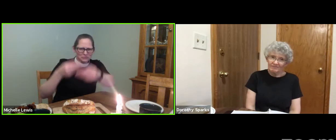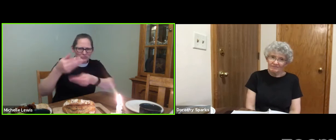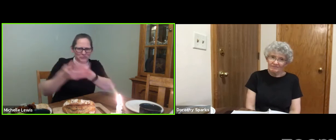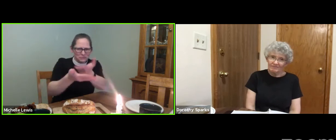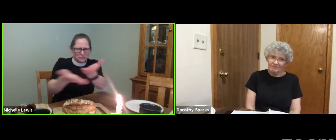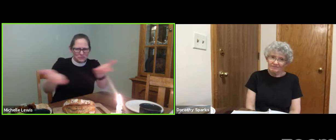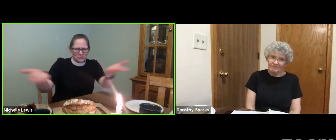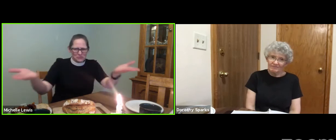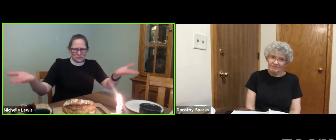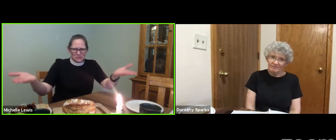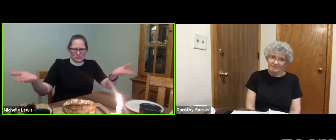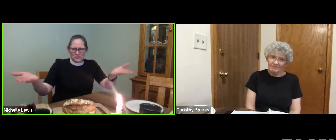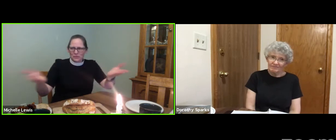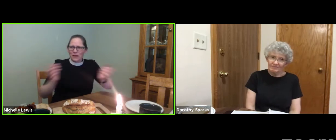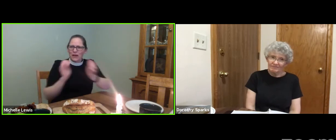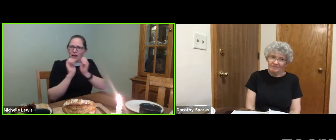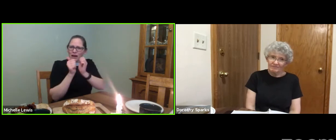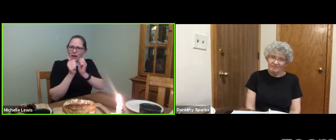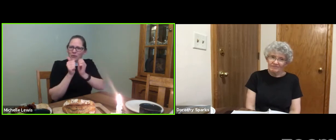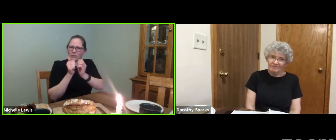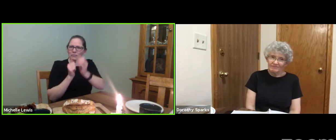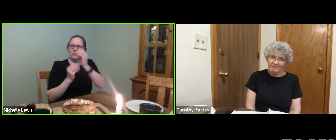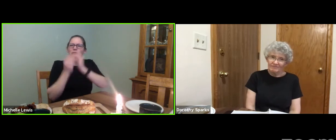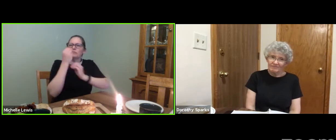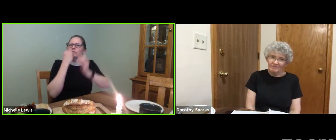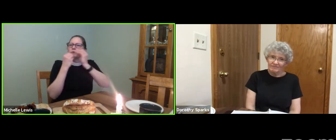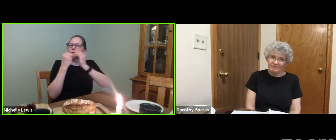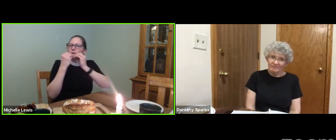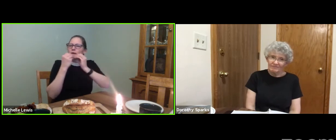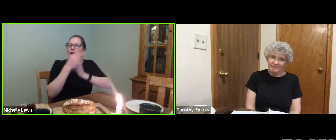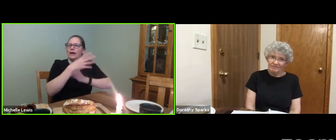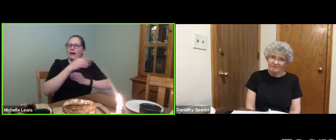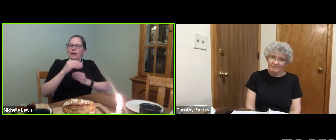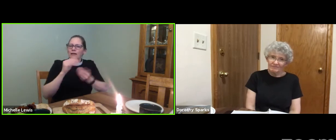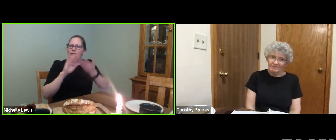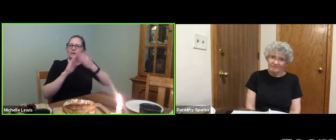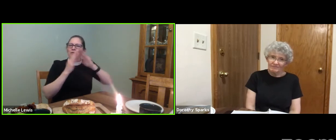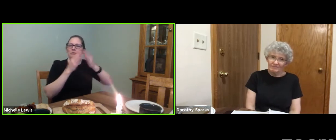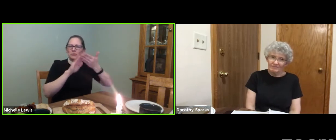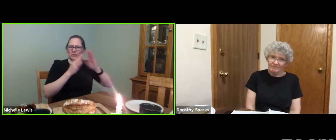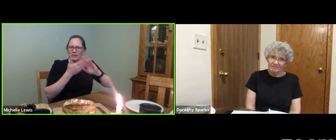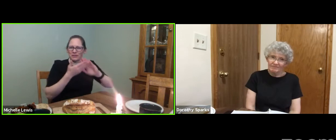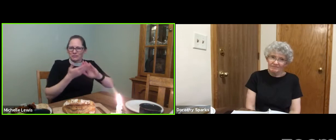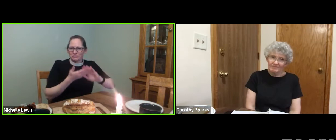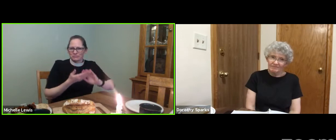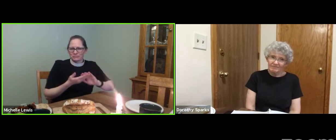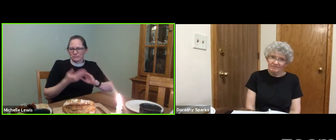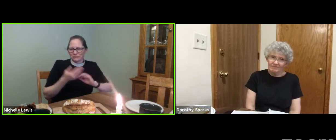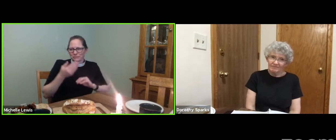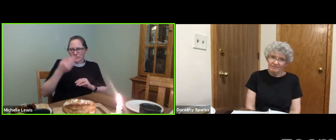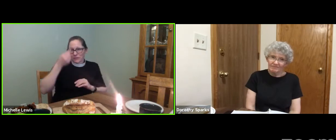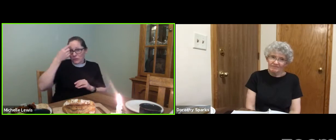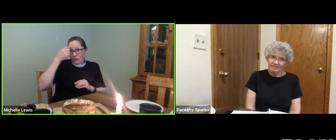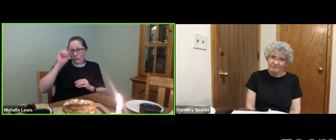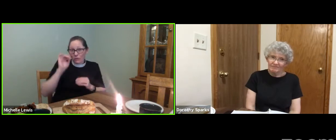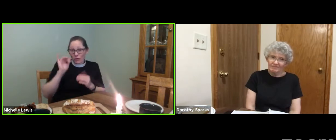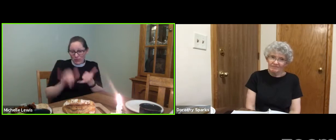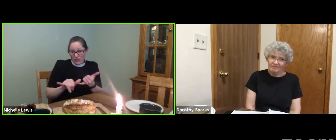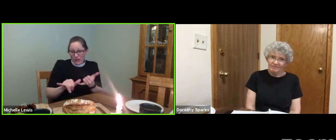gifts to remember all the gifts that God gives to us. Specifically through food and through